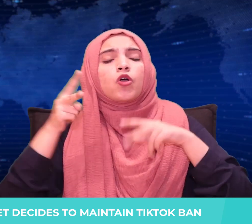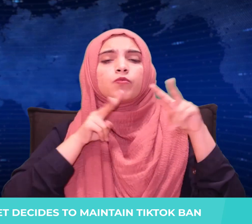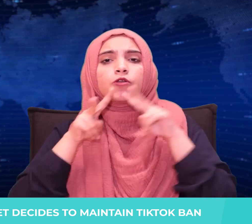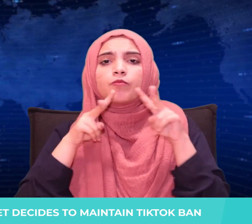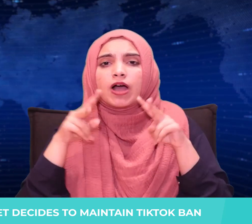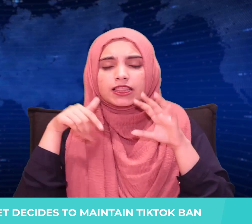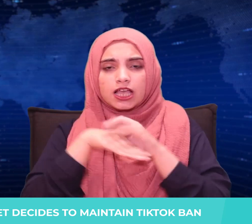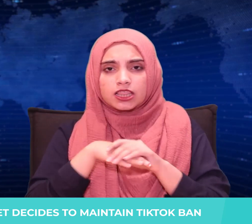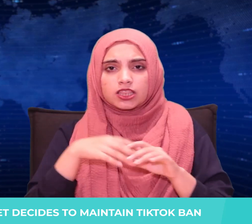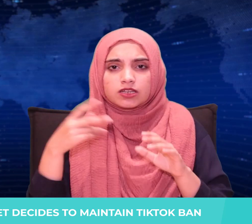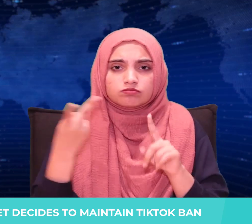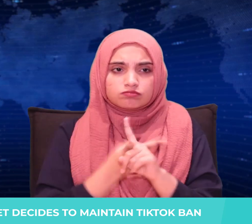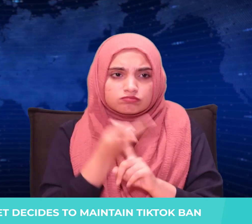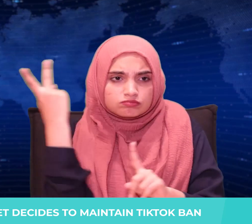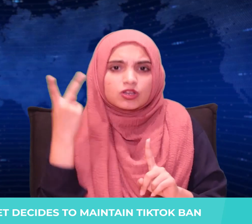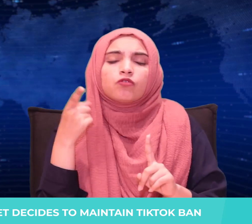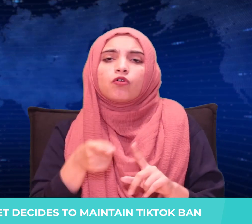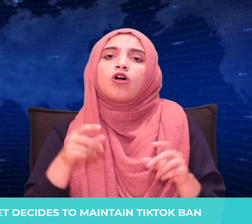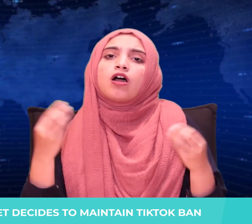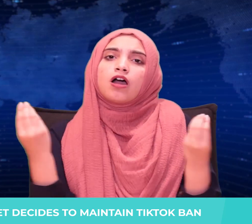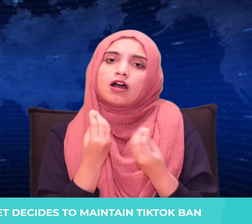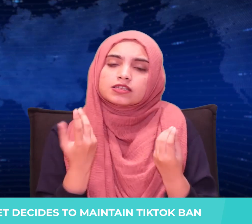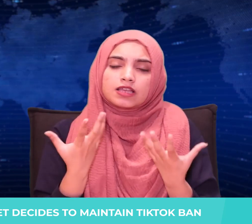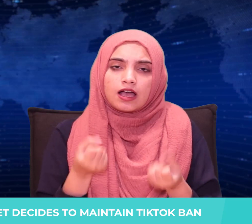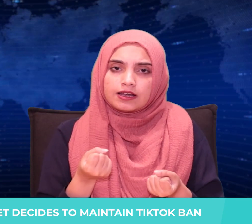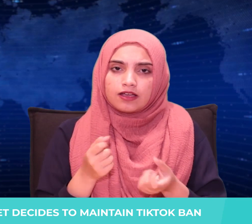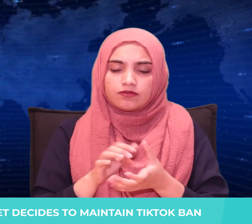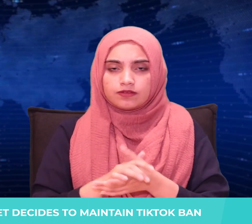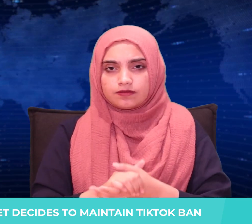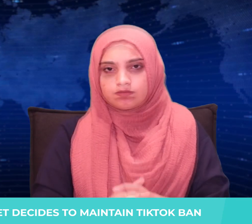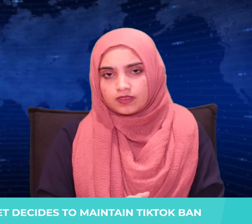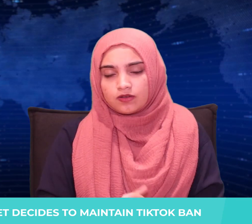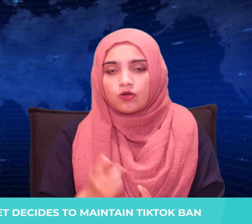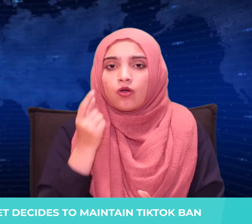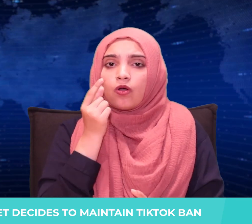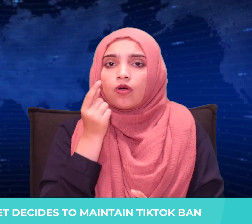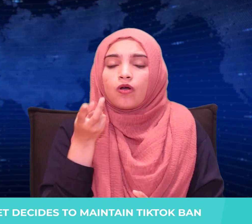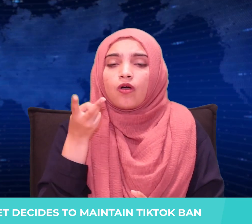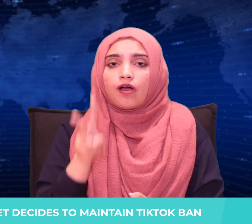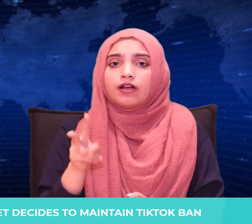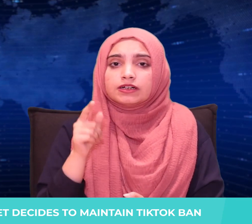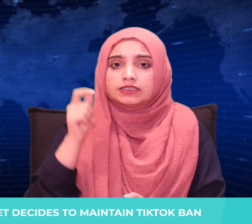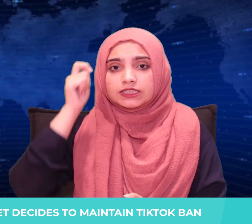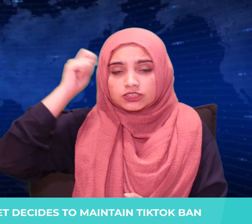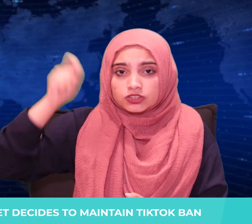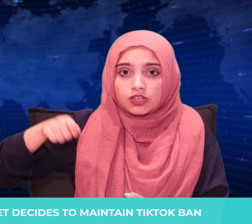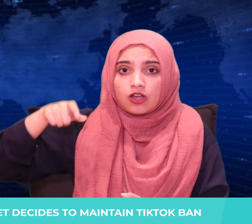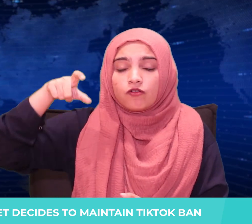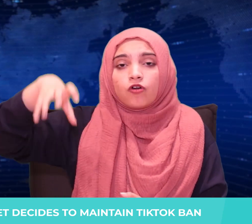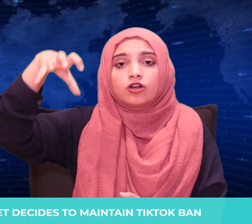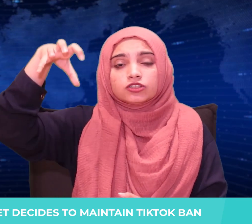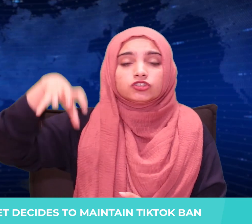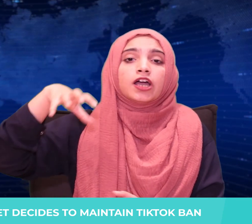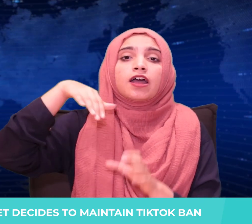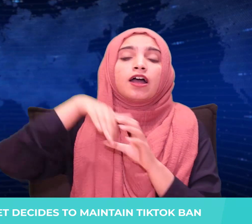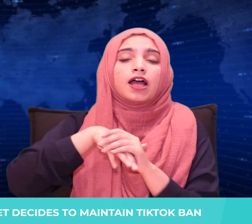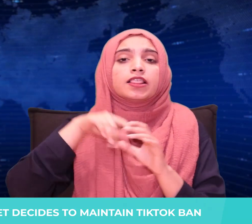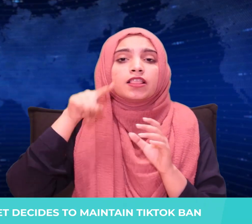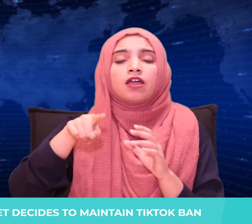access to AT&T's computers from anywhere in the world. The District Court for